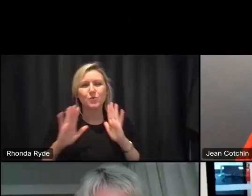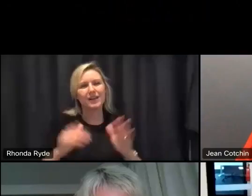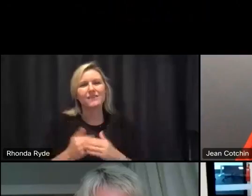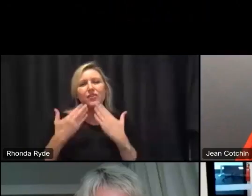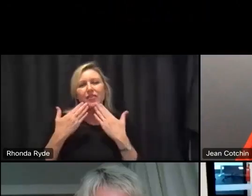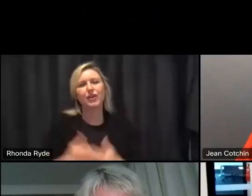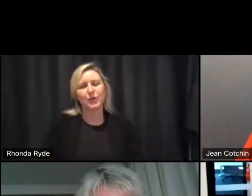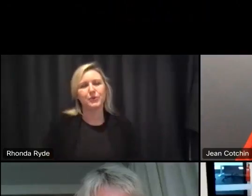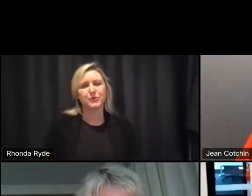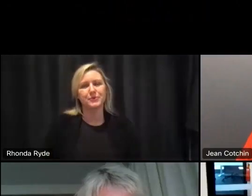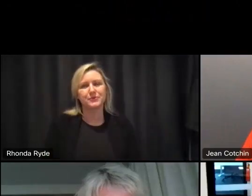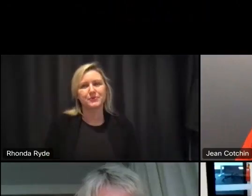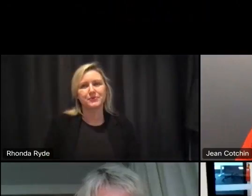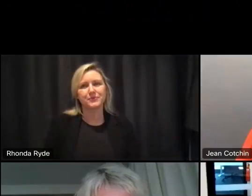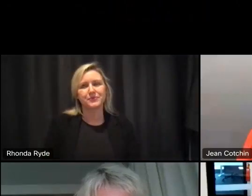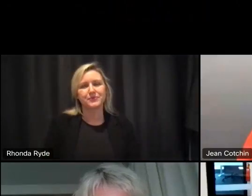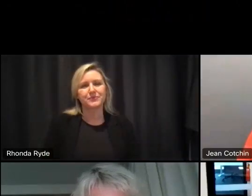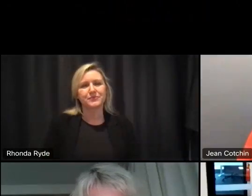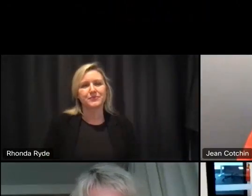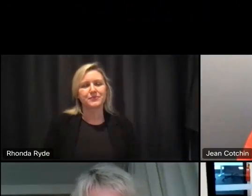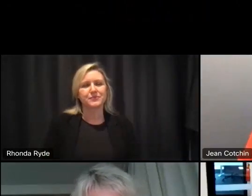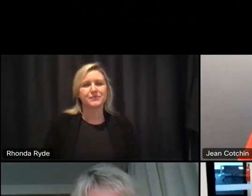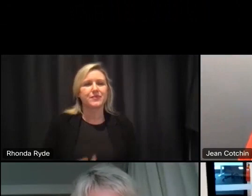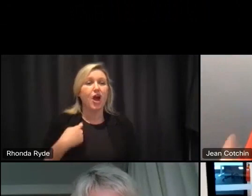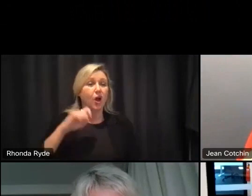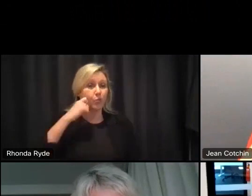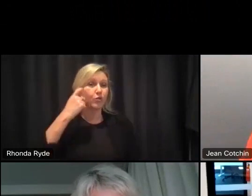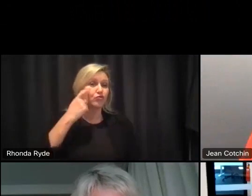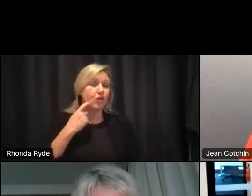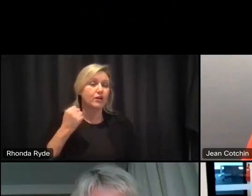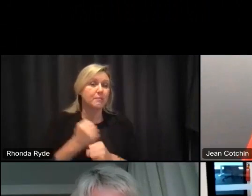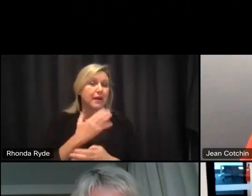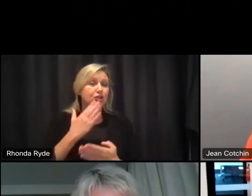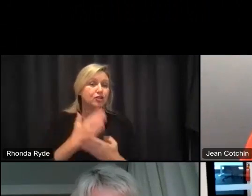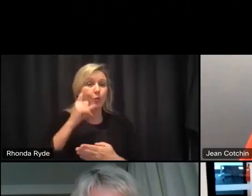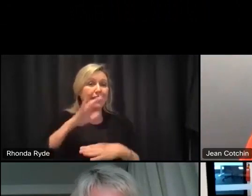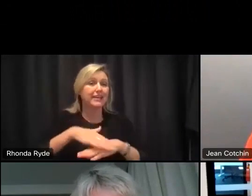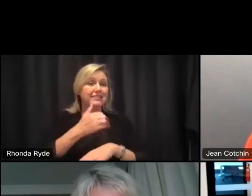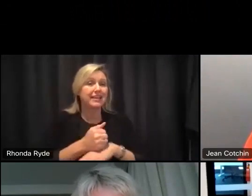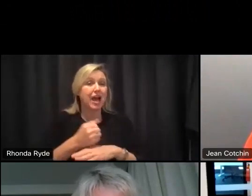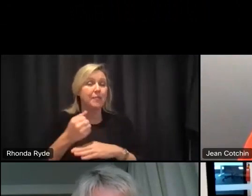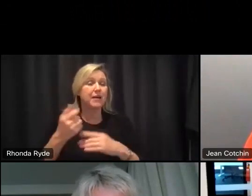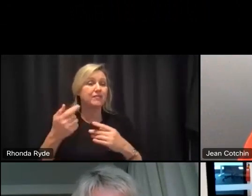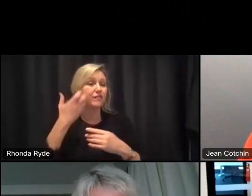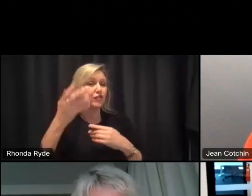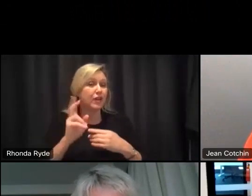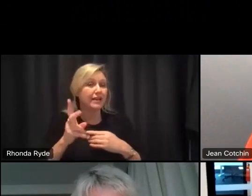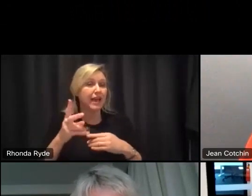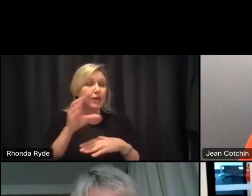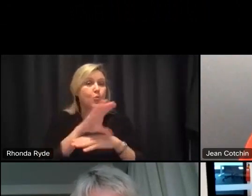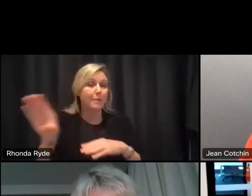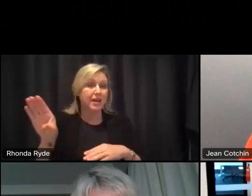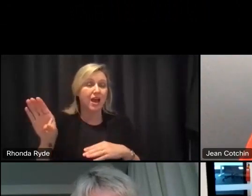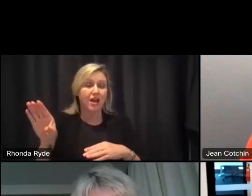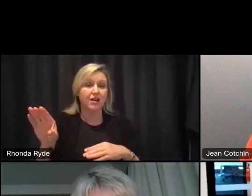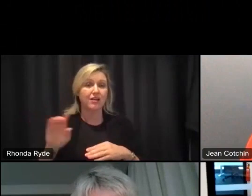i will um do what i can to try and make sure that we can do more things like this um so just for now i think we